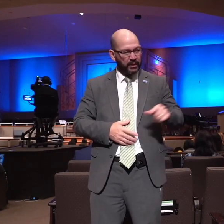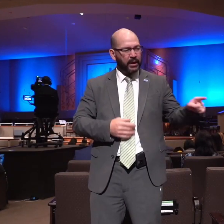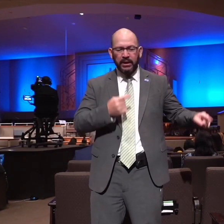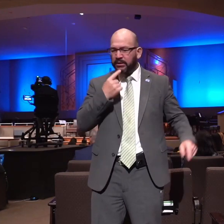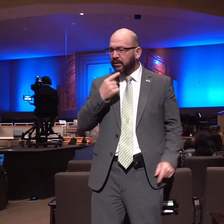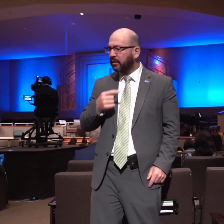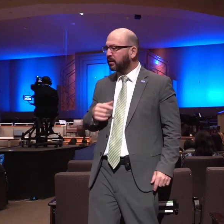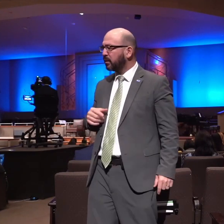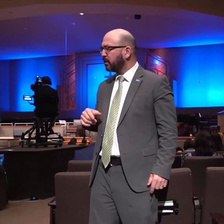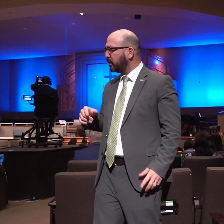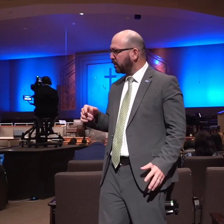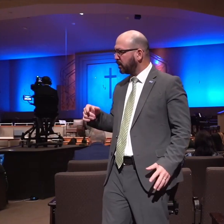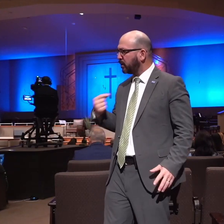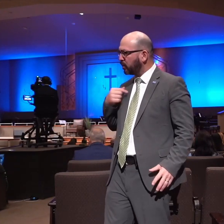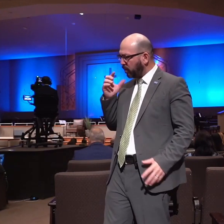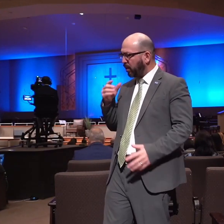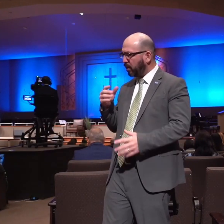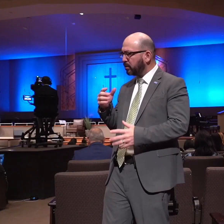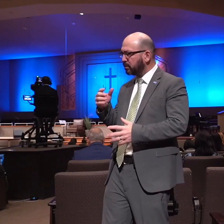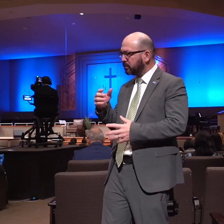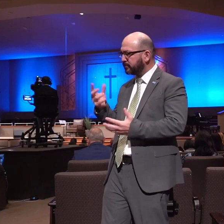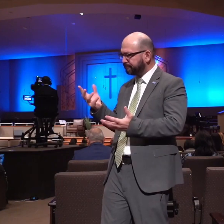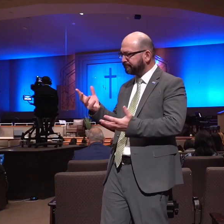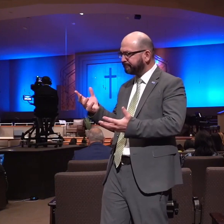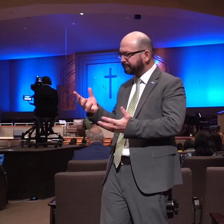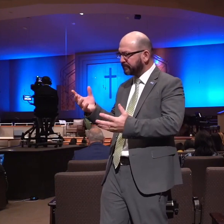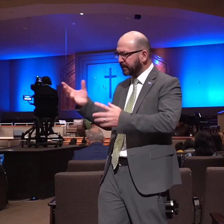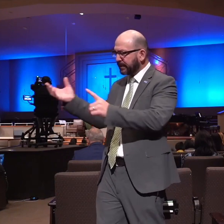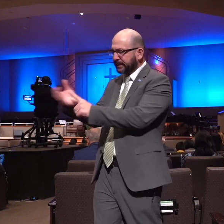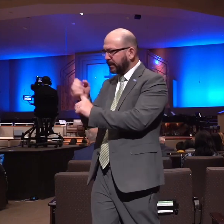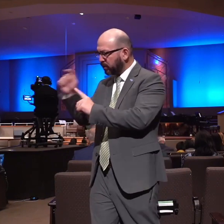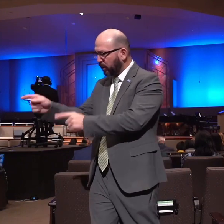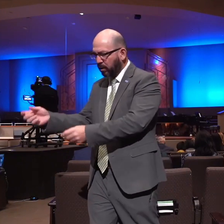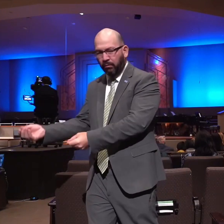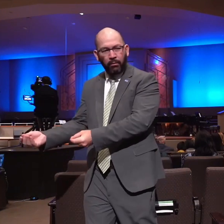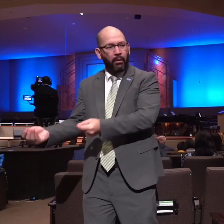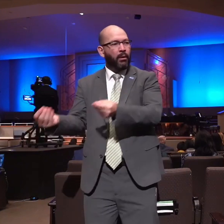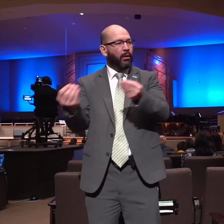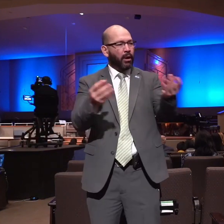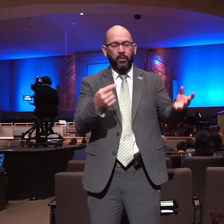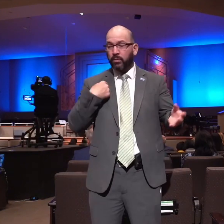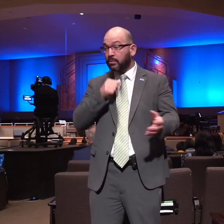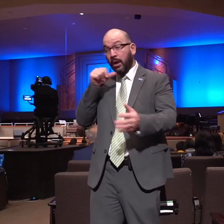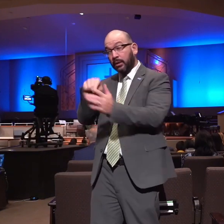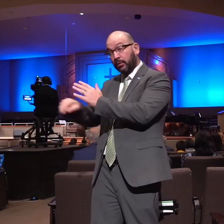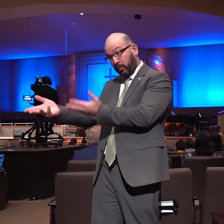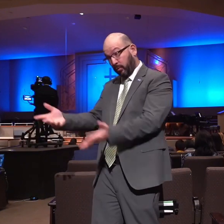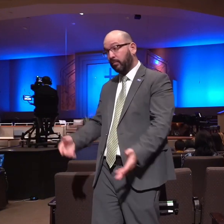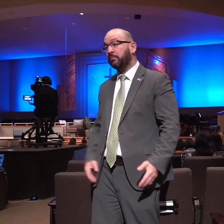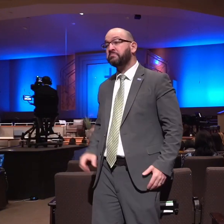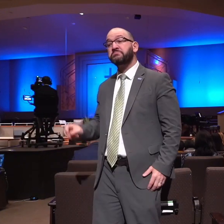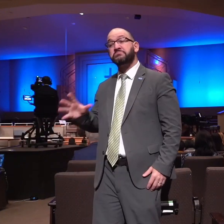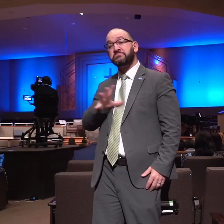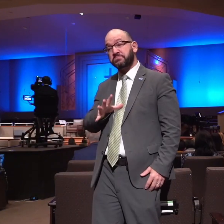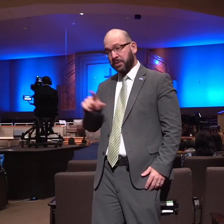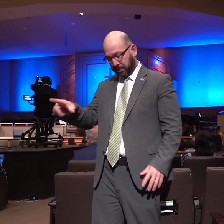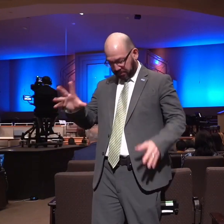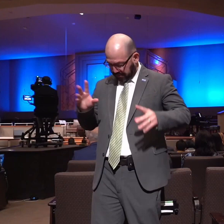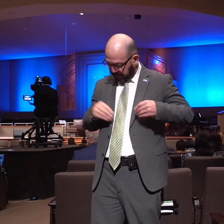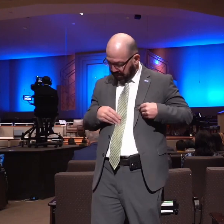but we will bind thee fast and deliver the end of their hand but surely we will not kill thee and they bound him with two new cords and brought